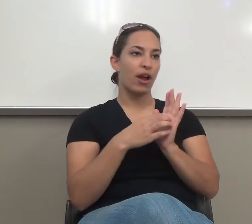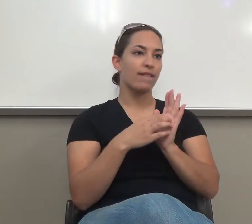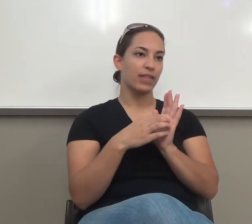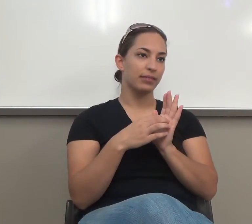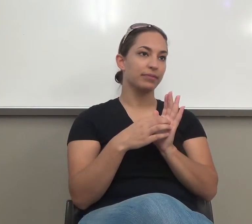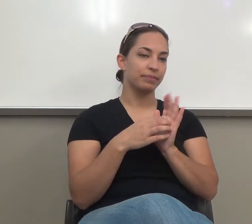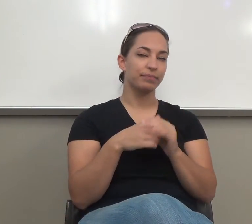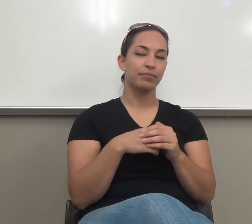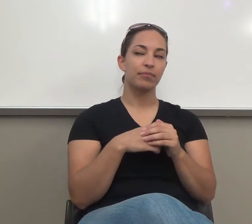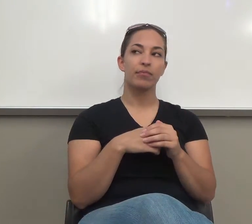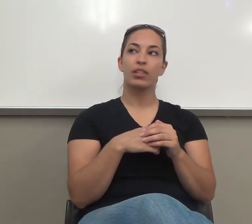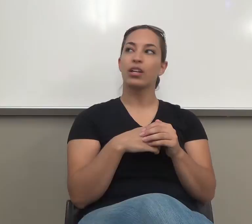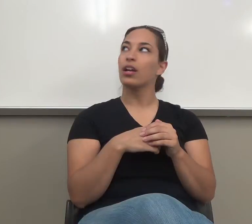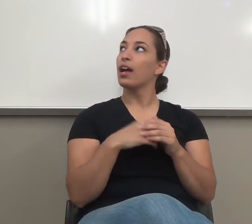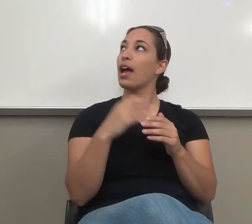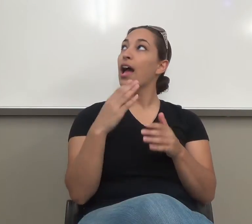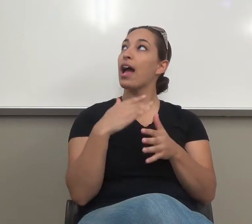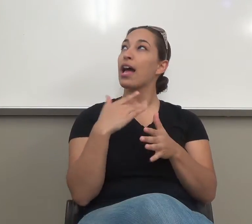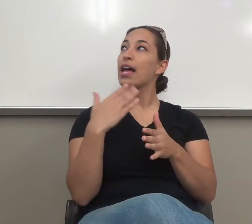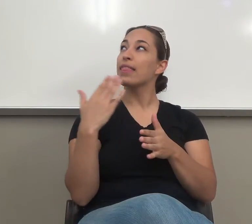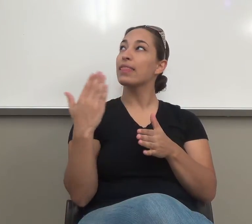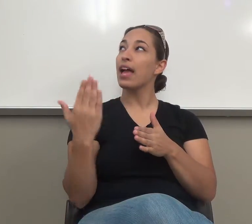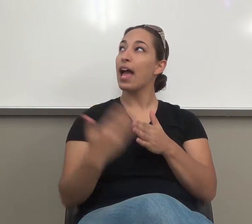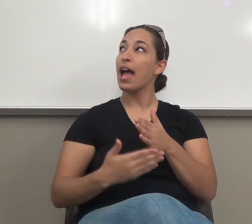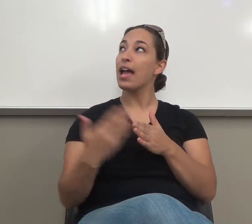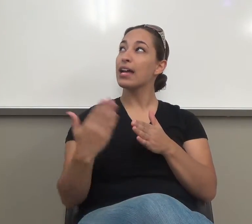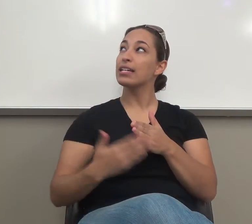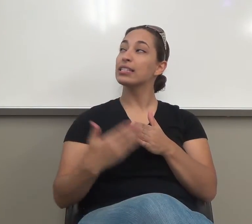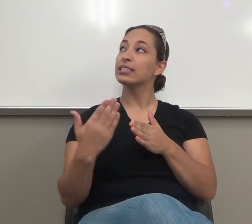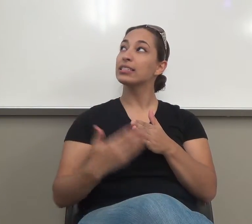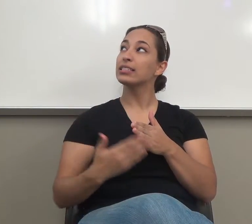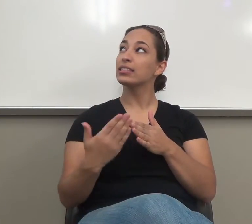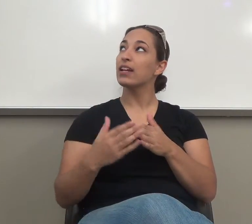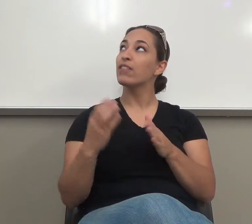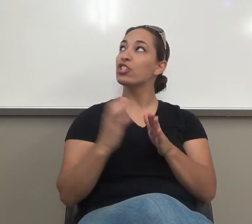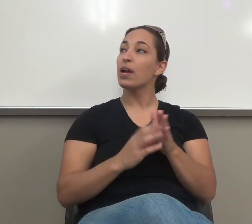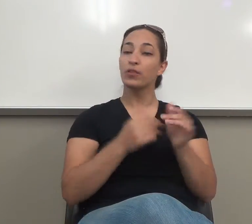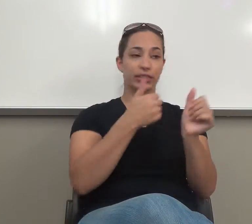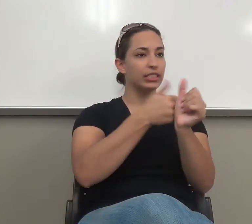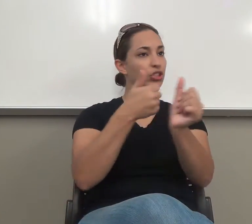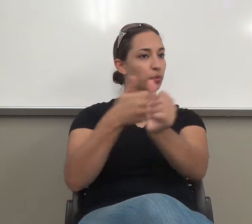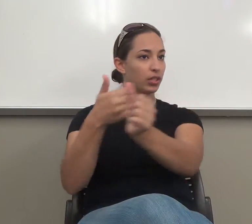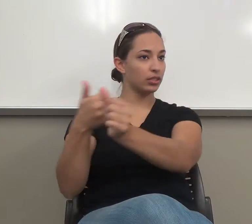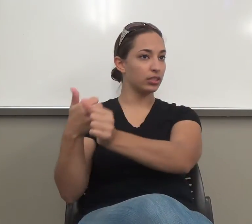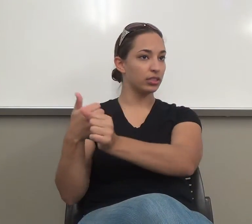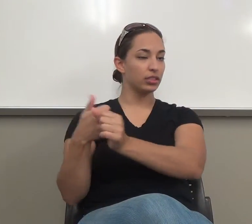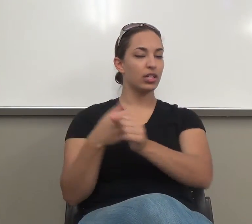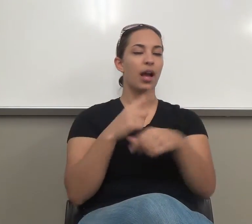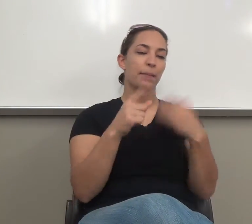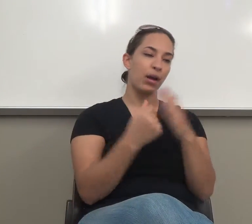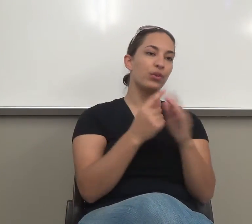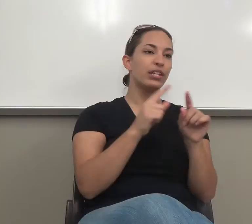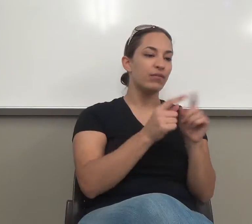end of this, in each of these chapters about these different writing papers, there is all of this,